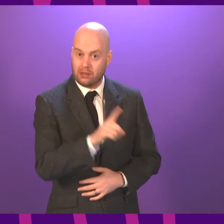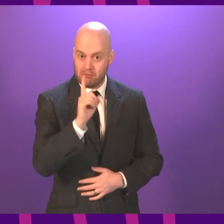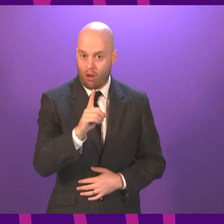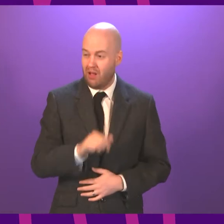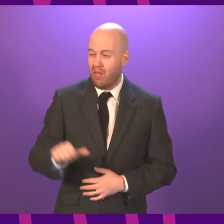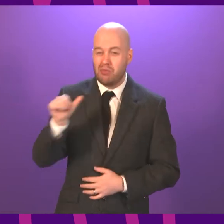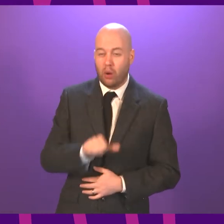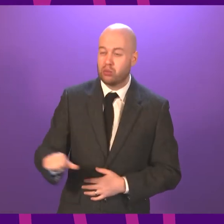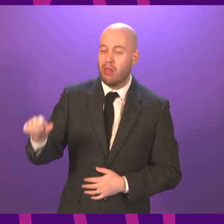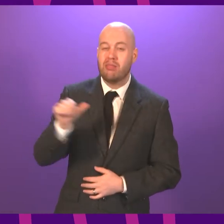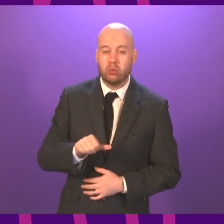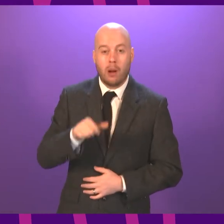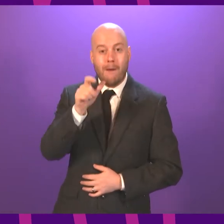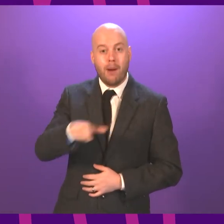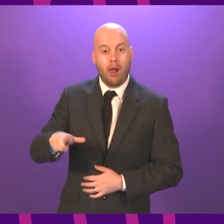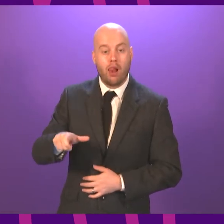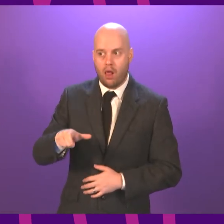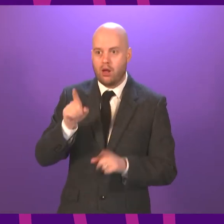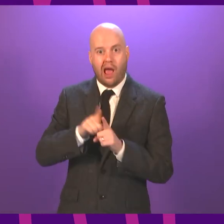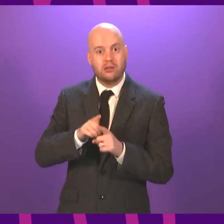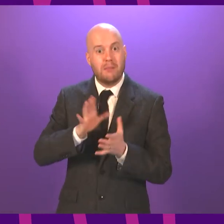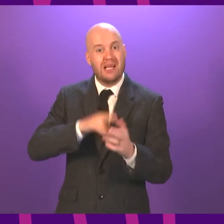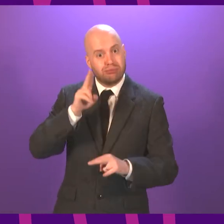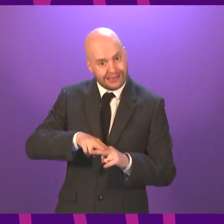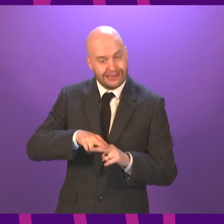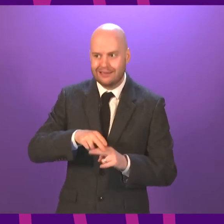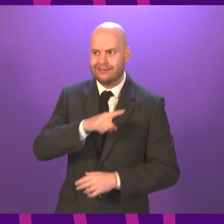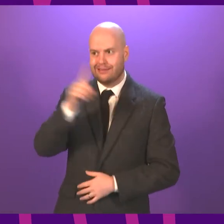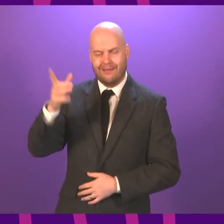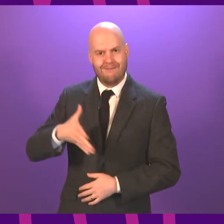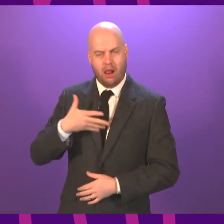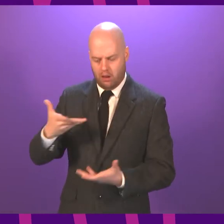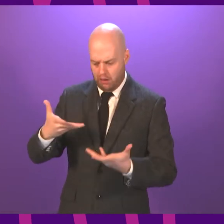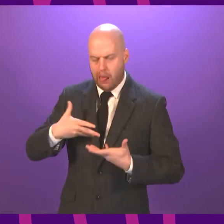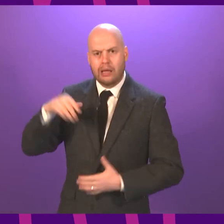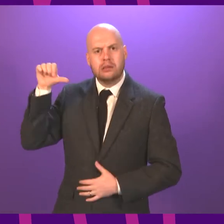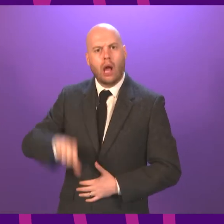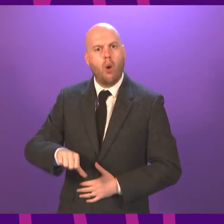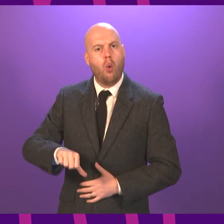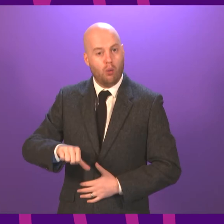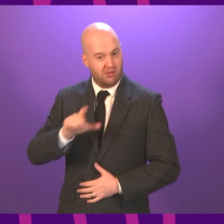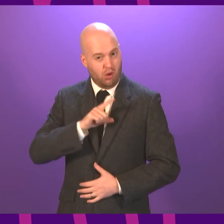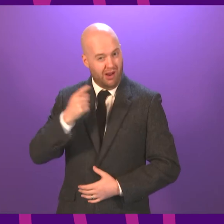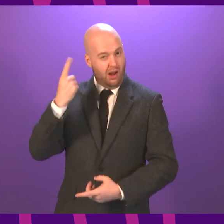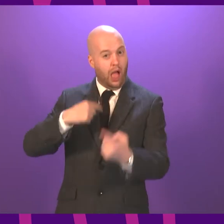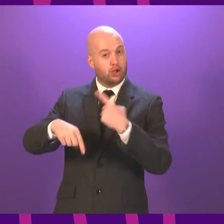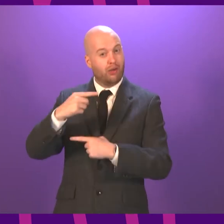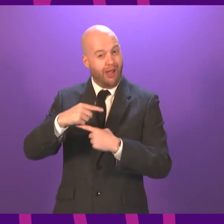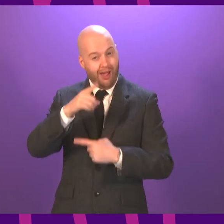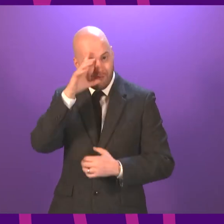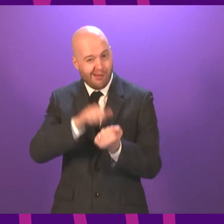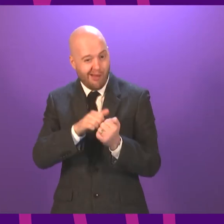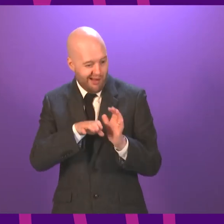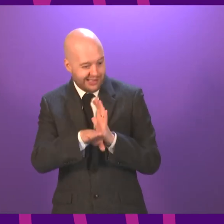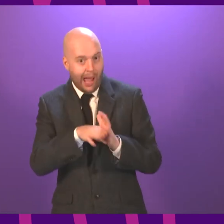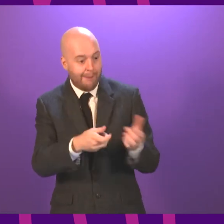pupils and parents across Scotland who were so badly let down by the SQA and its exam grade disaster last year. It will